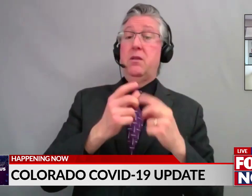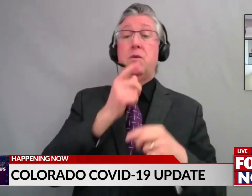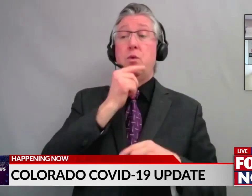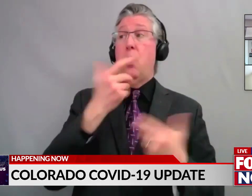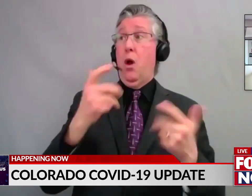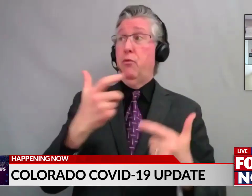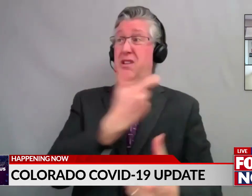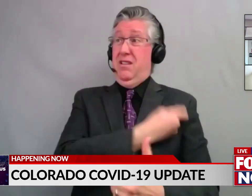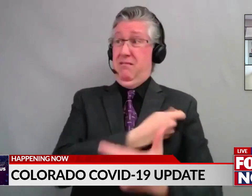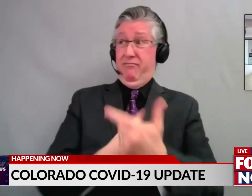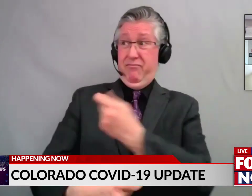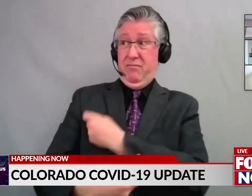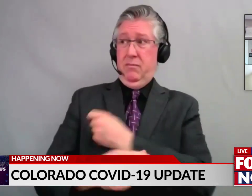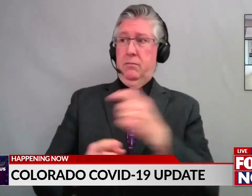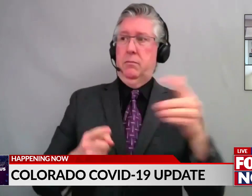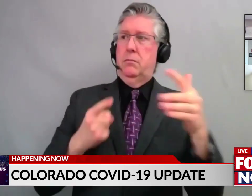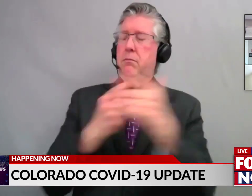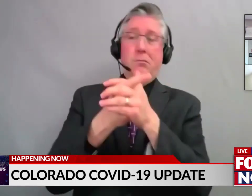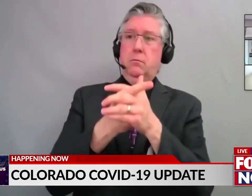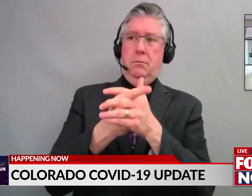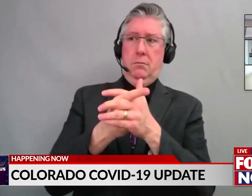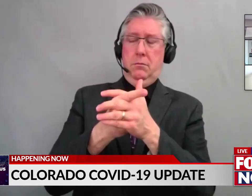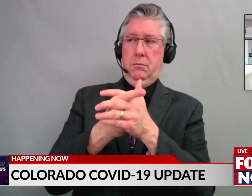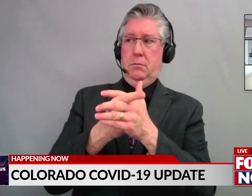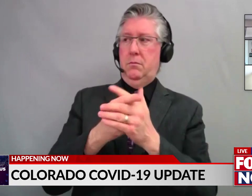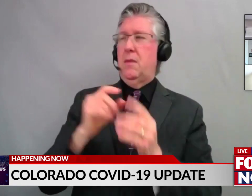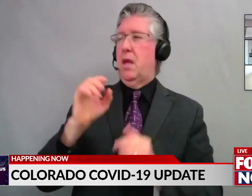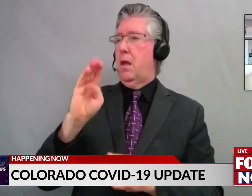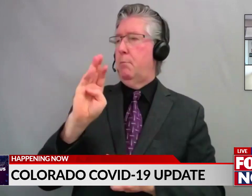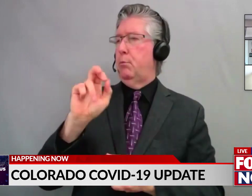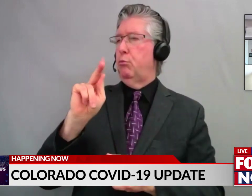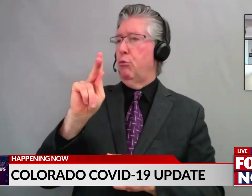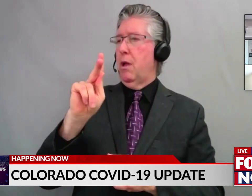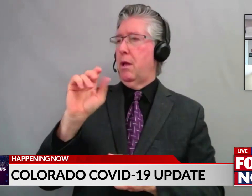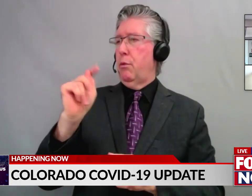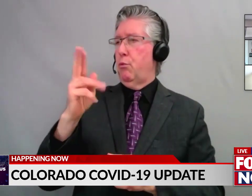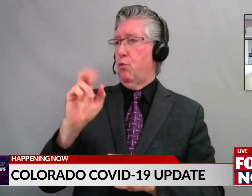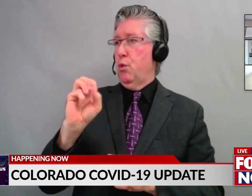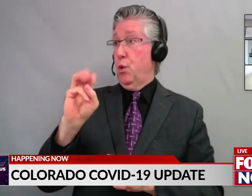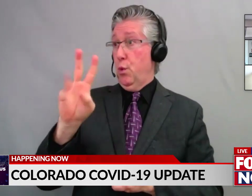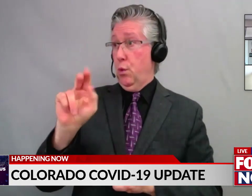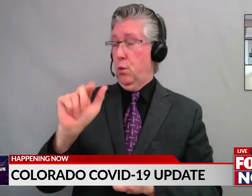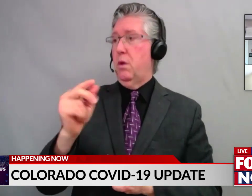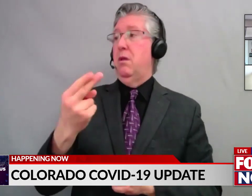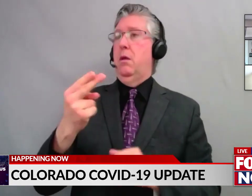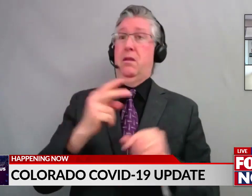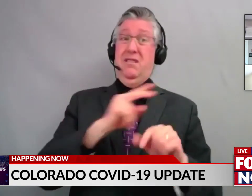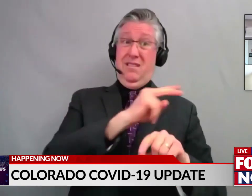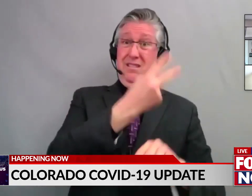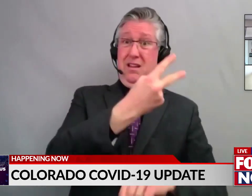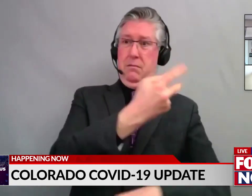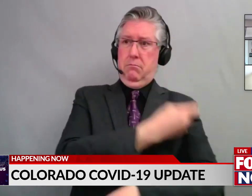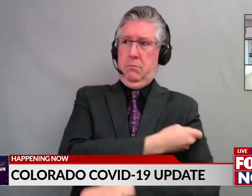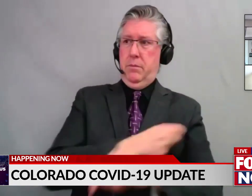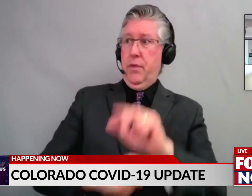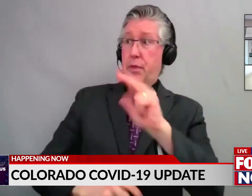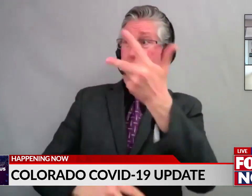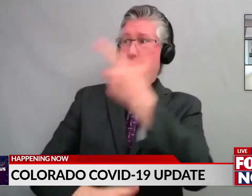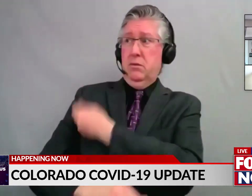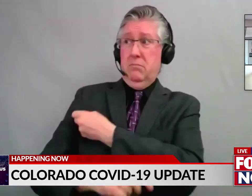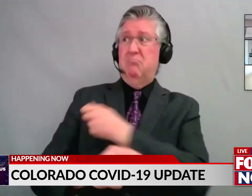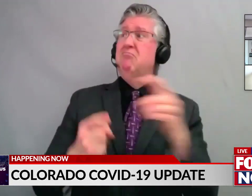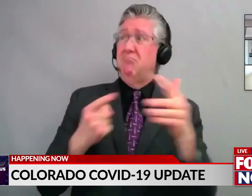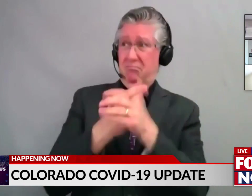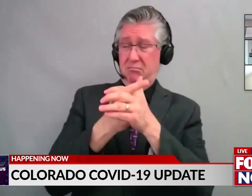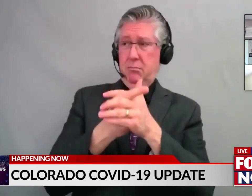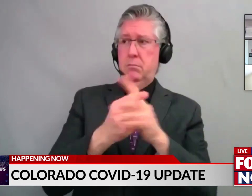kind of skyrocketed during the Omicron surge, even for those who were boosted. Can you touch on this new data? And what would you say to